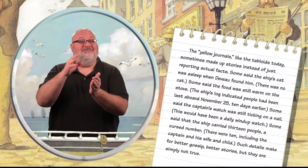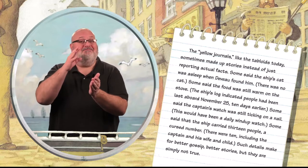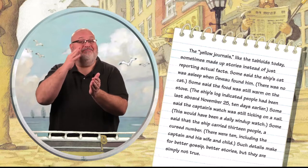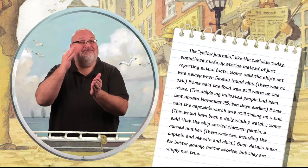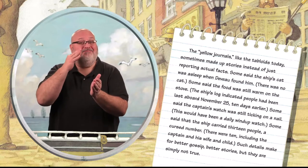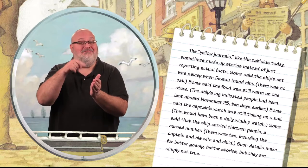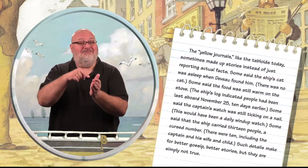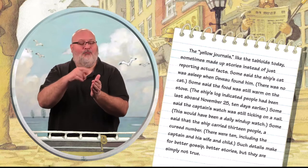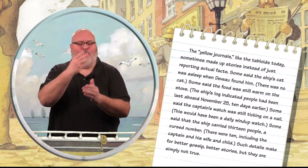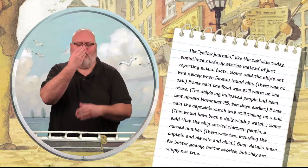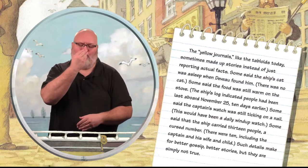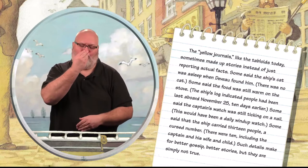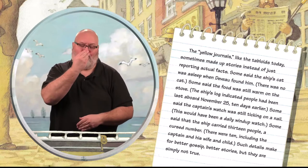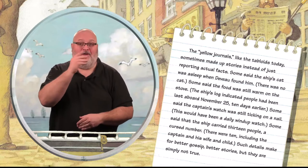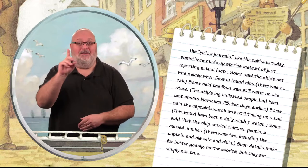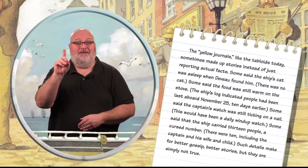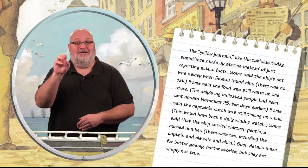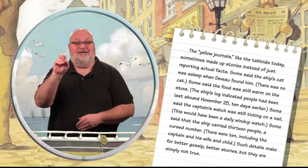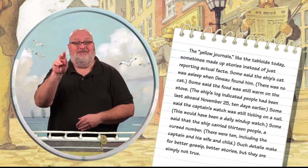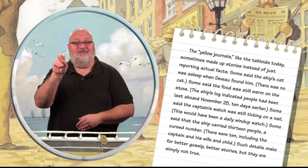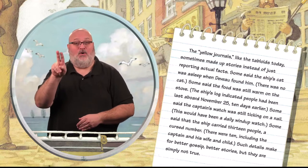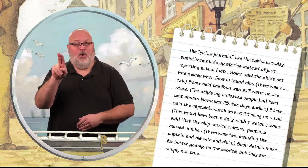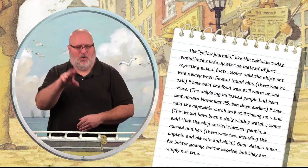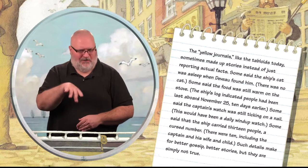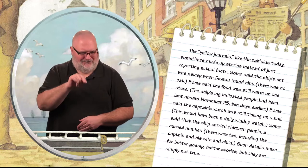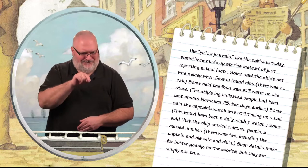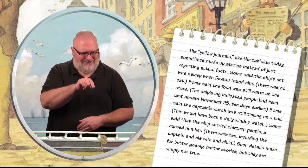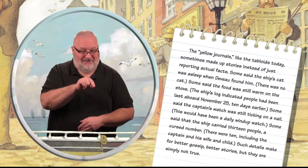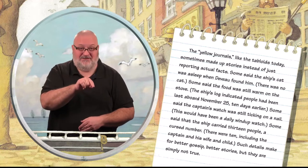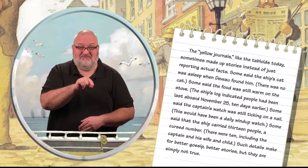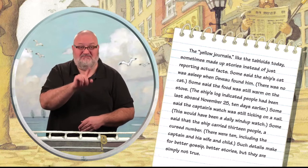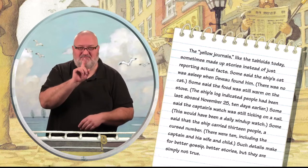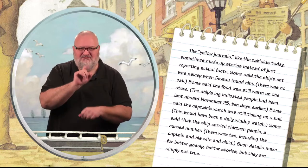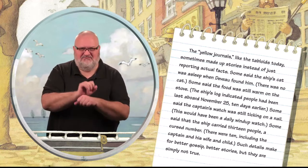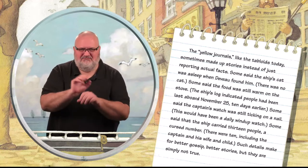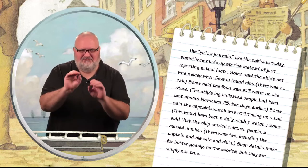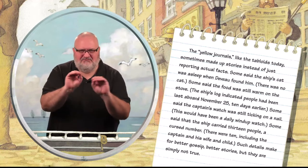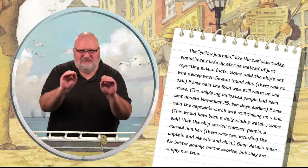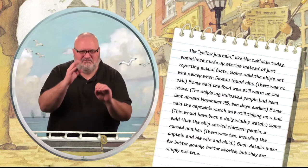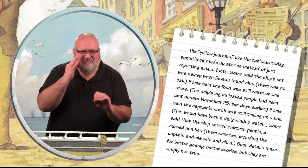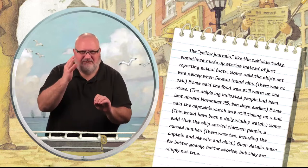Some said the ship's cat was asleep when Davao found him. There was no cat.